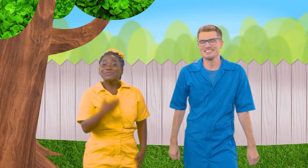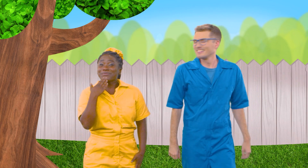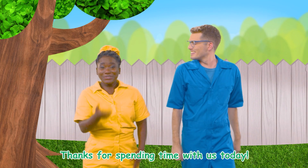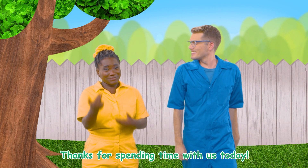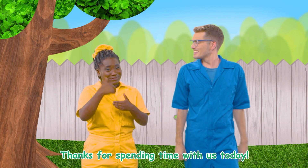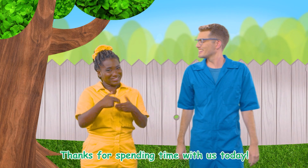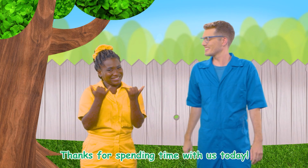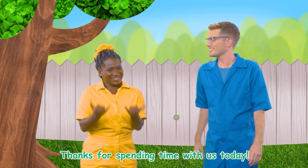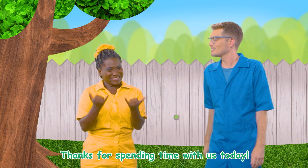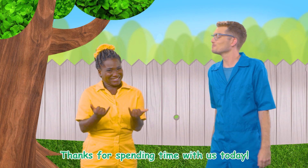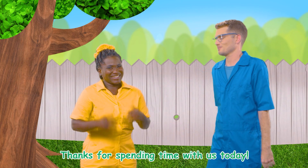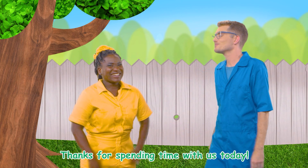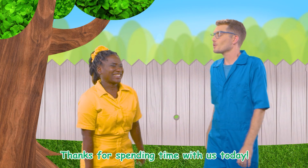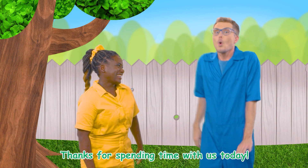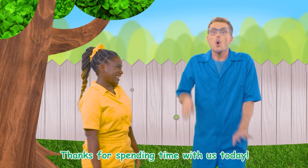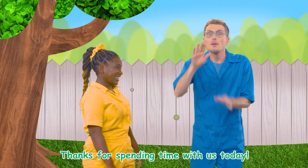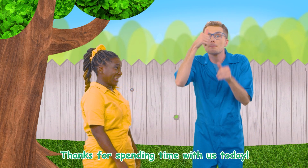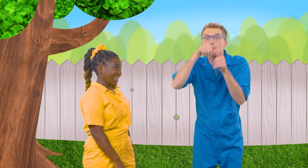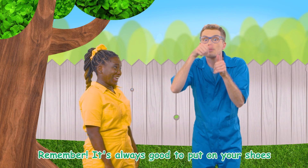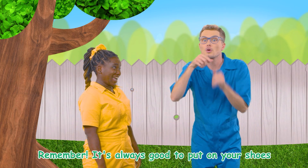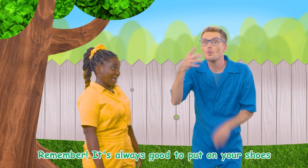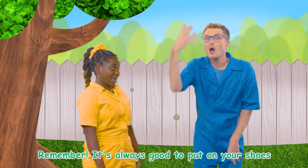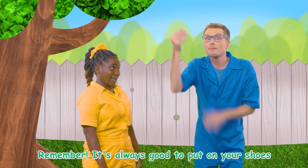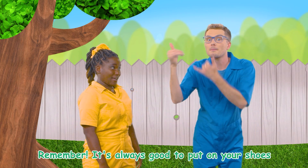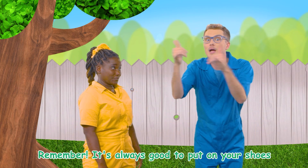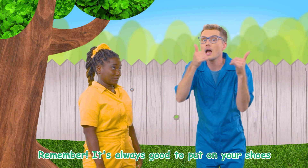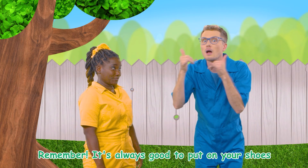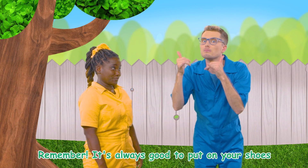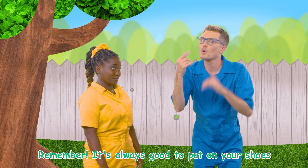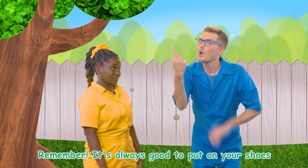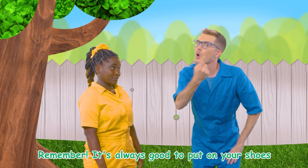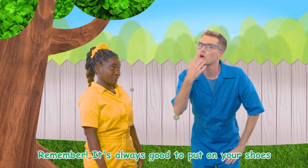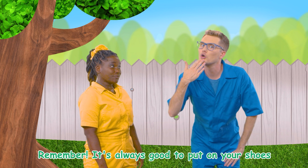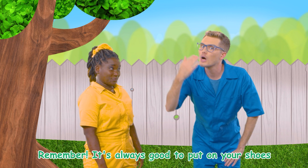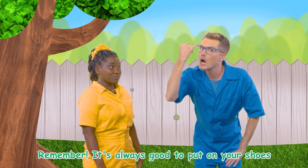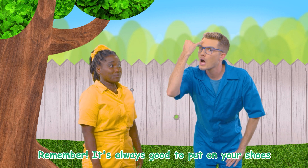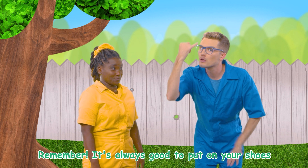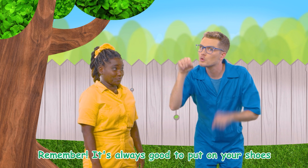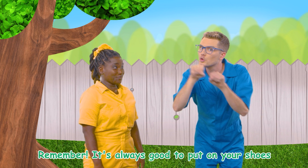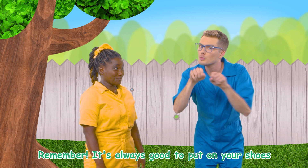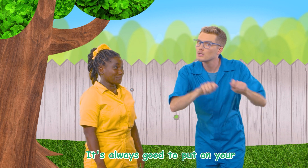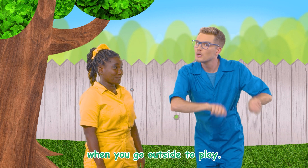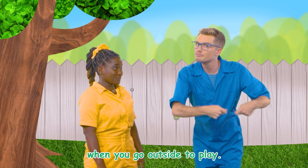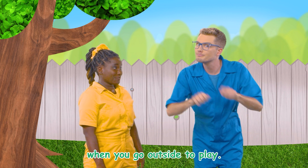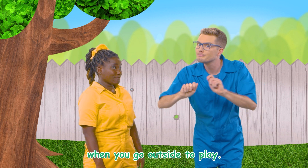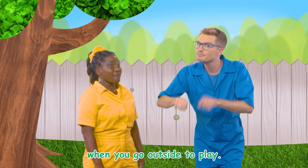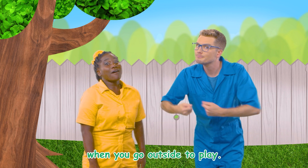Thanks for spending time with us today Remember, it's always good to put on your shoes when you go